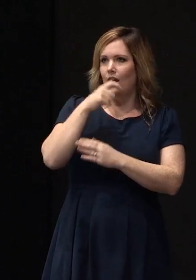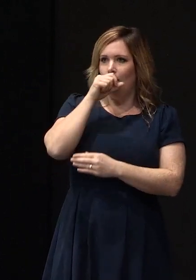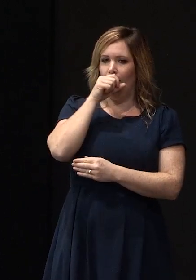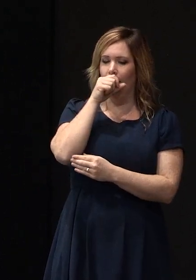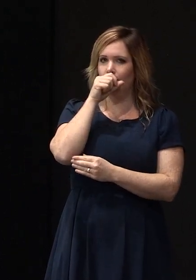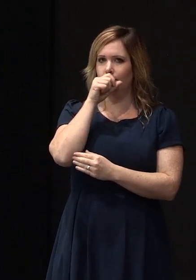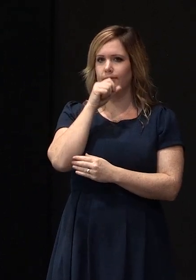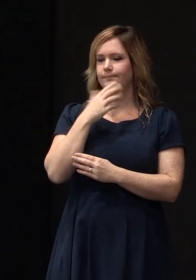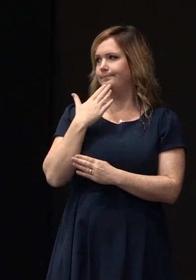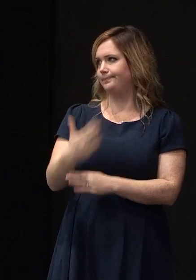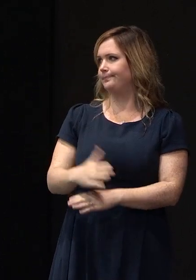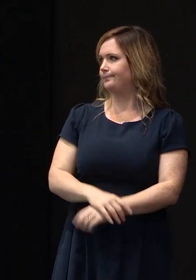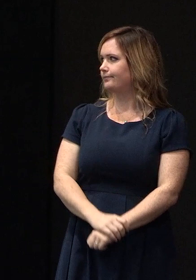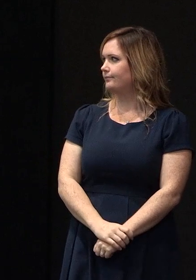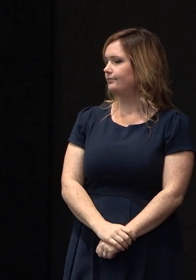thank you